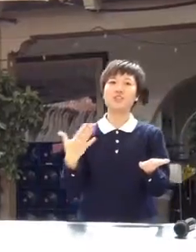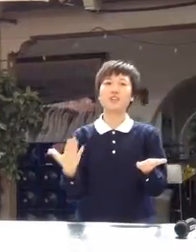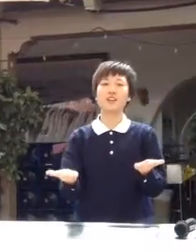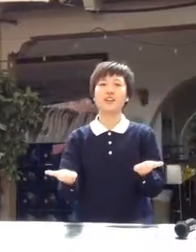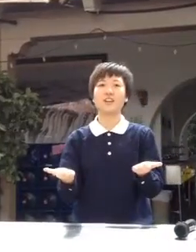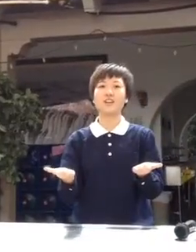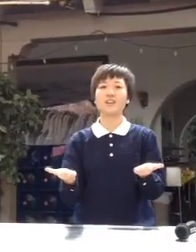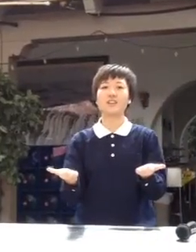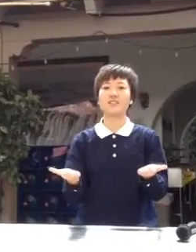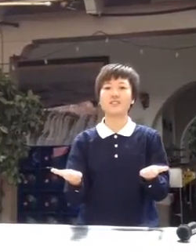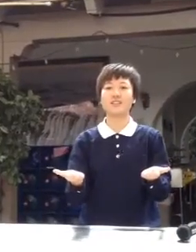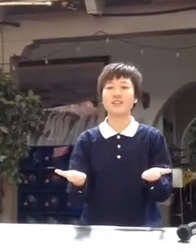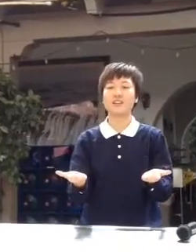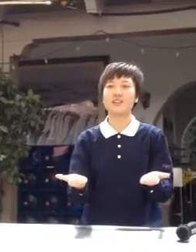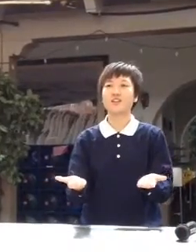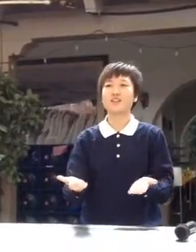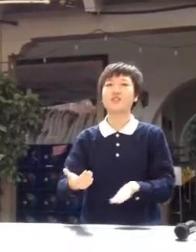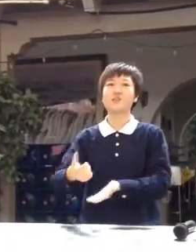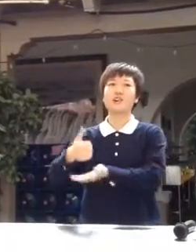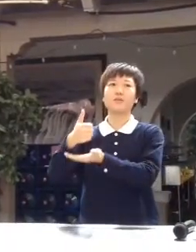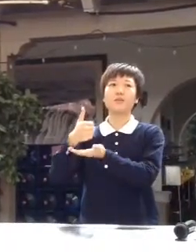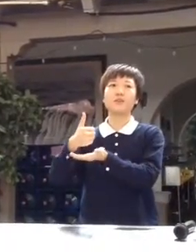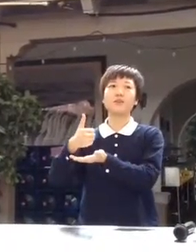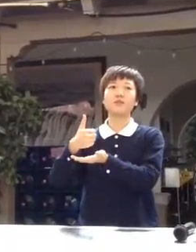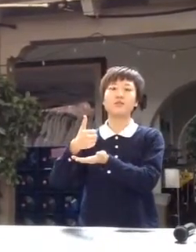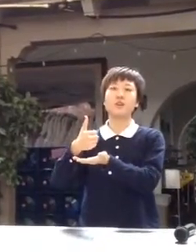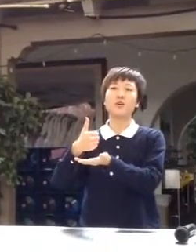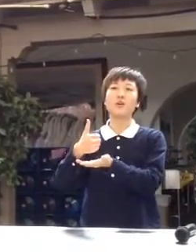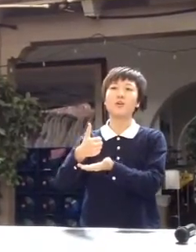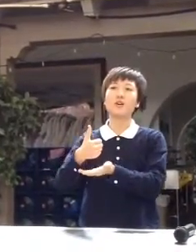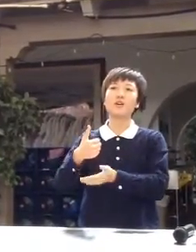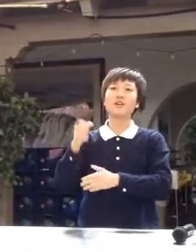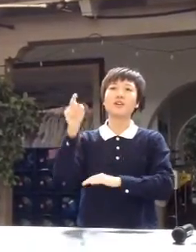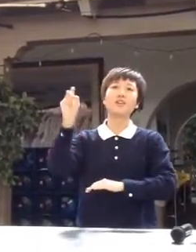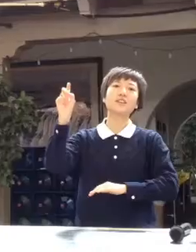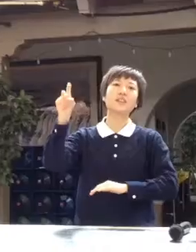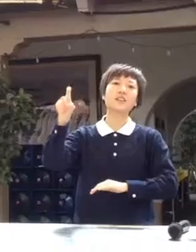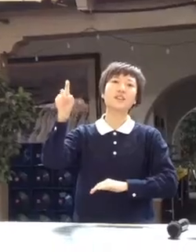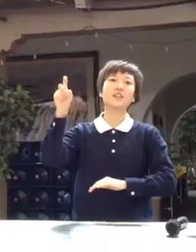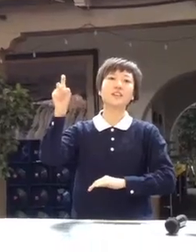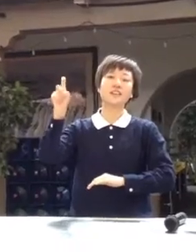to have those who are in need.